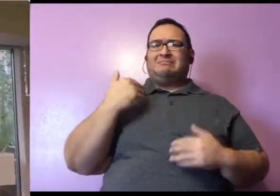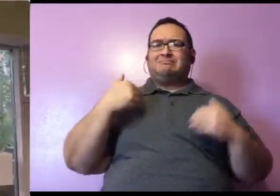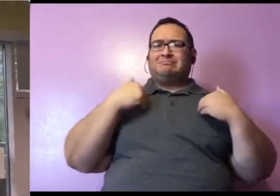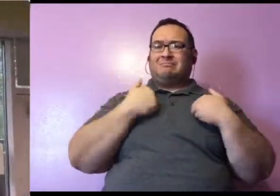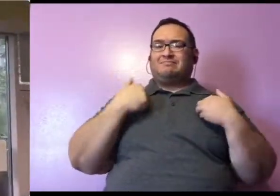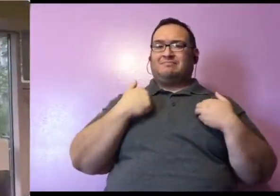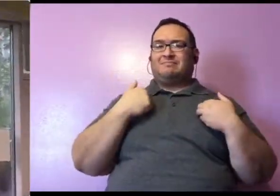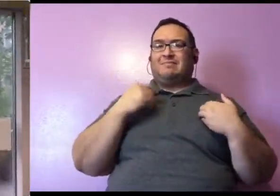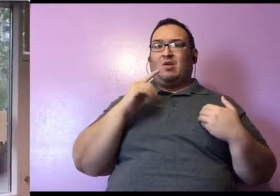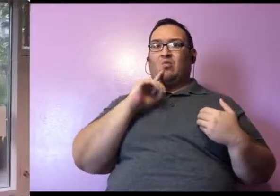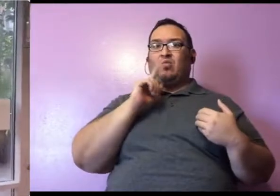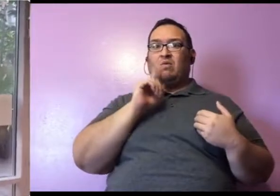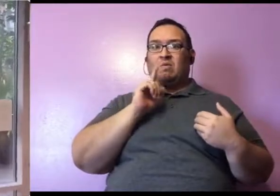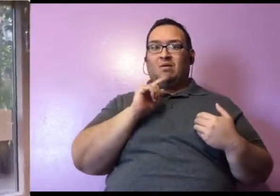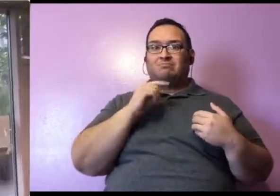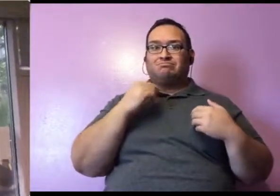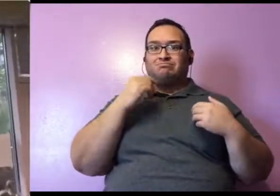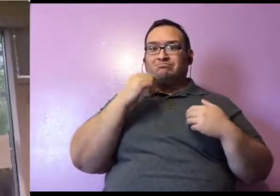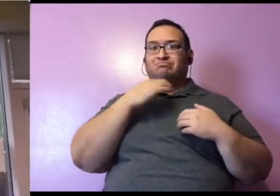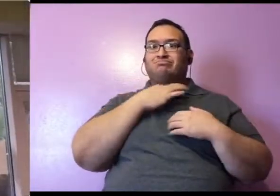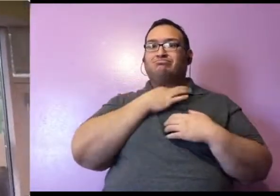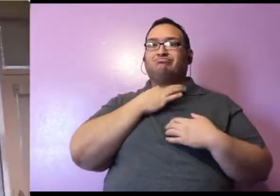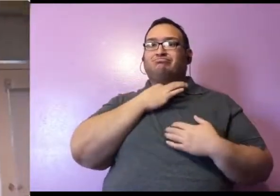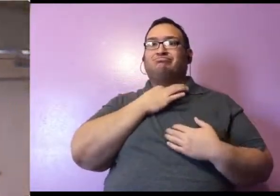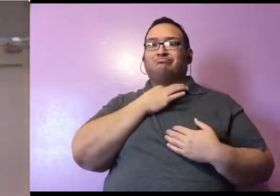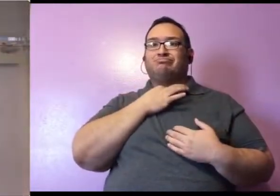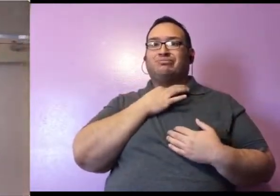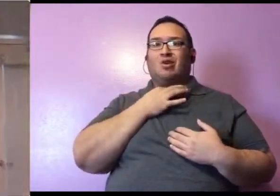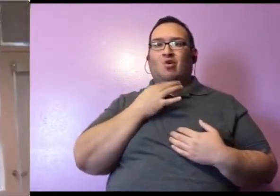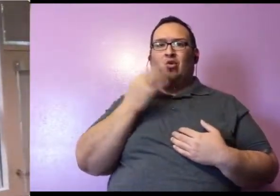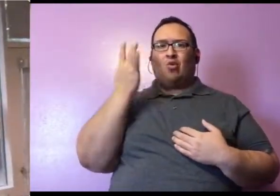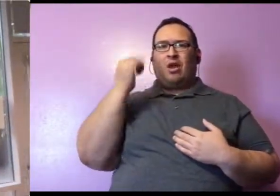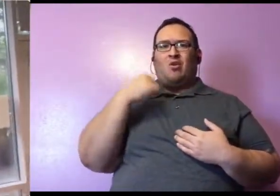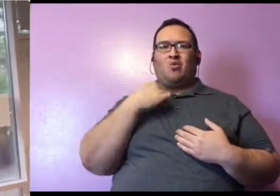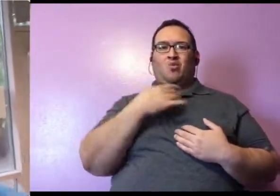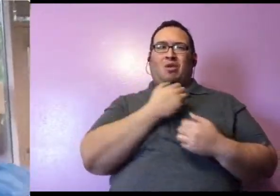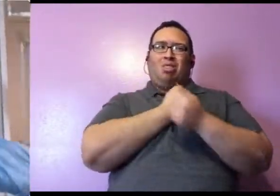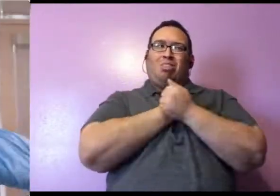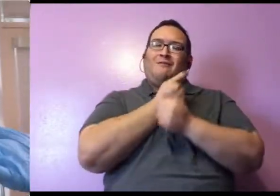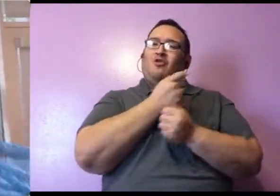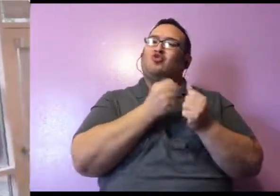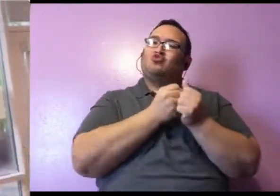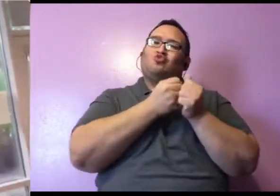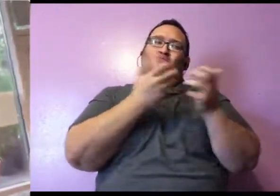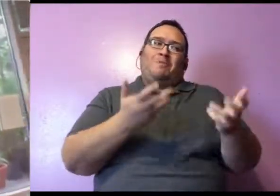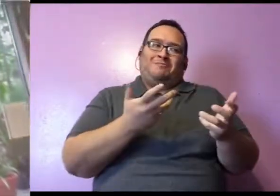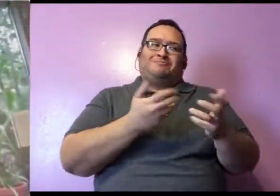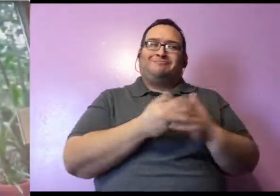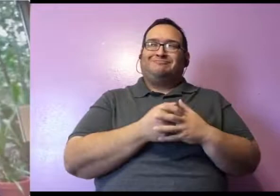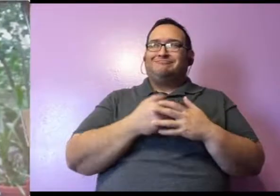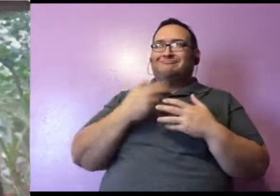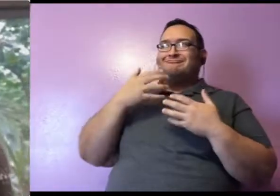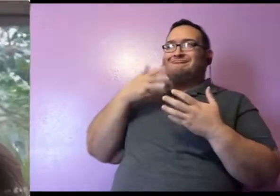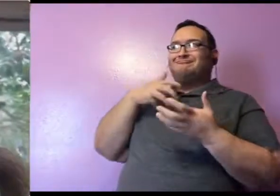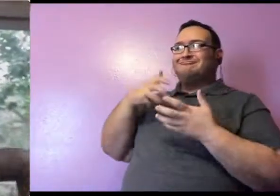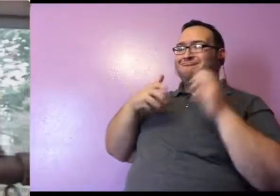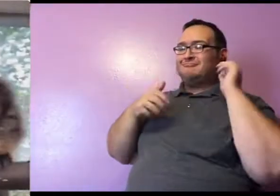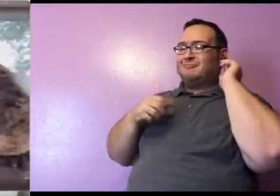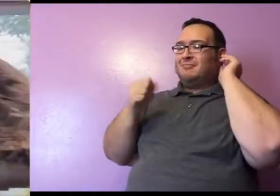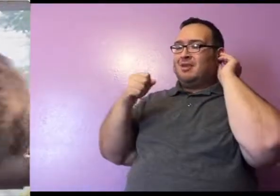she's extremely curious and playful, which is one of the reasons why we love her so much. Yeah, so we actually